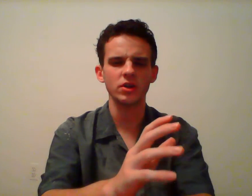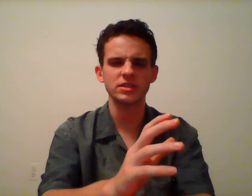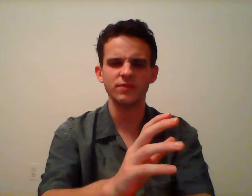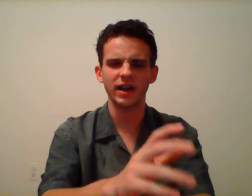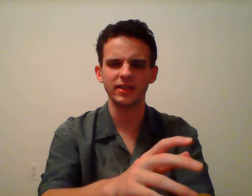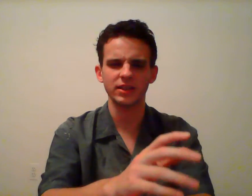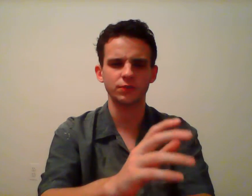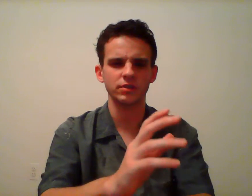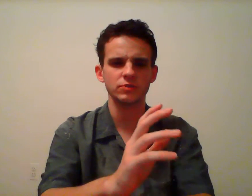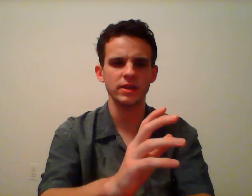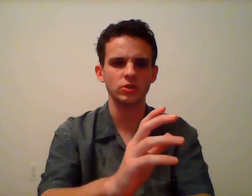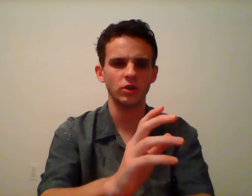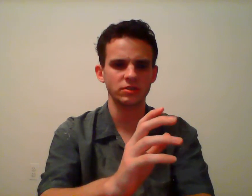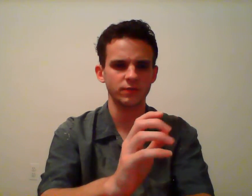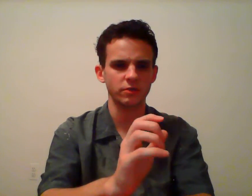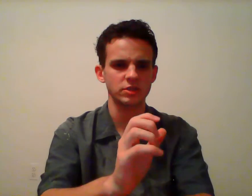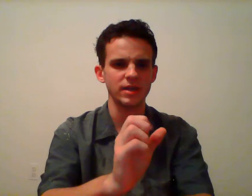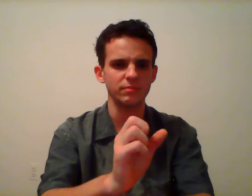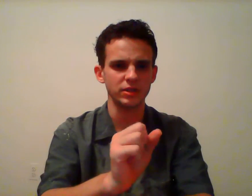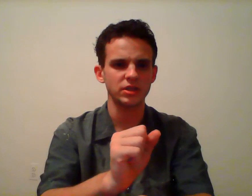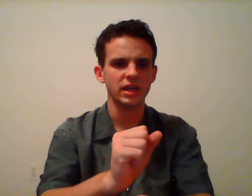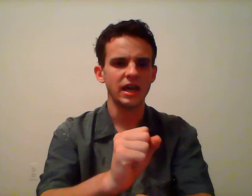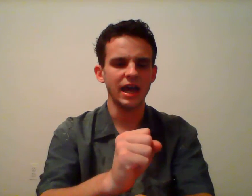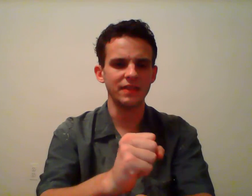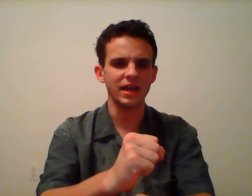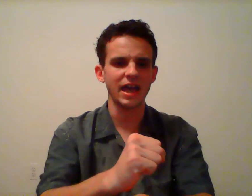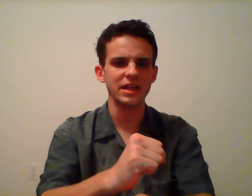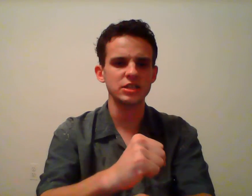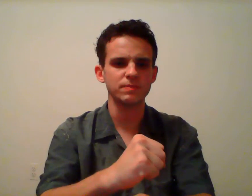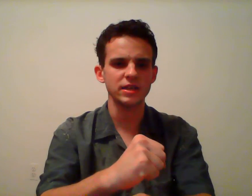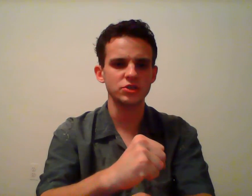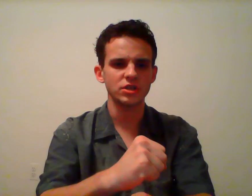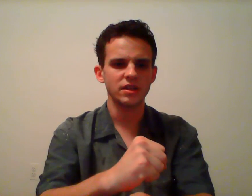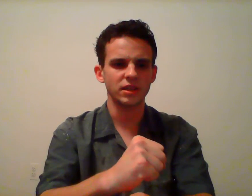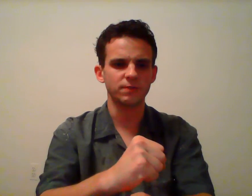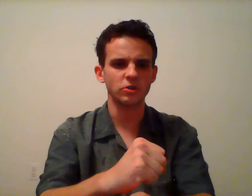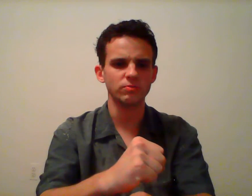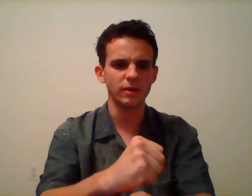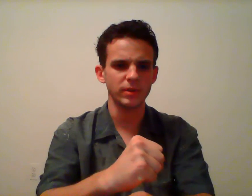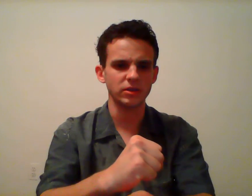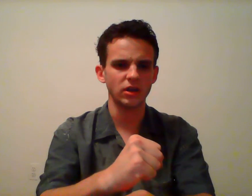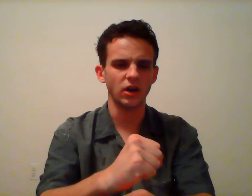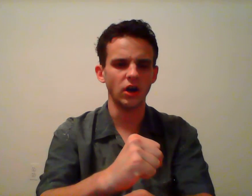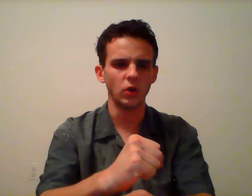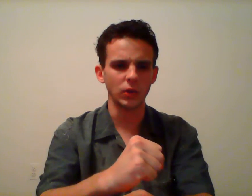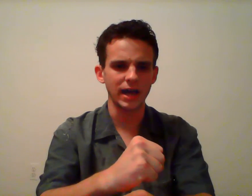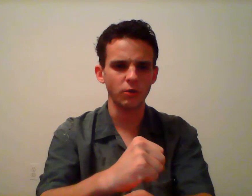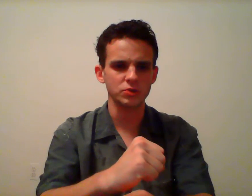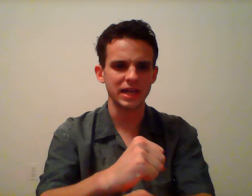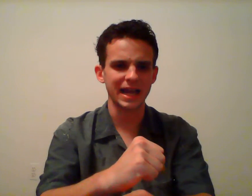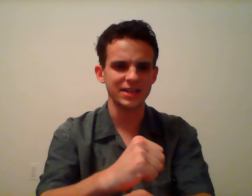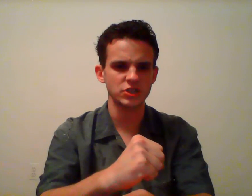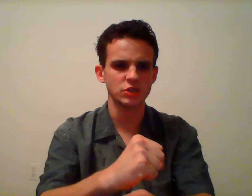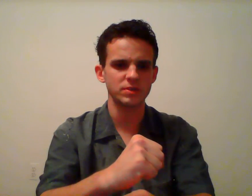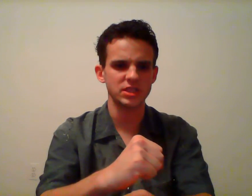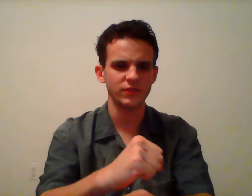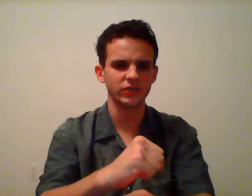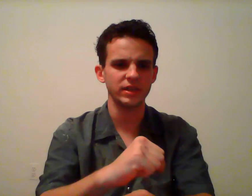they violate the Free Speech Clause of the First Amendment, and that any speech that the First Amendment allows that hasn't specifically